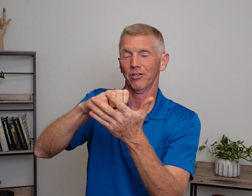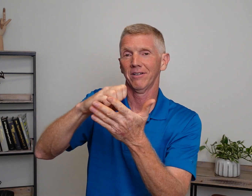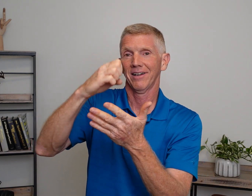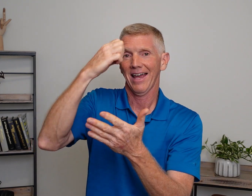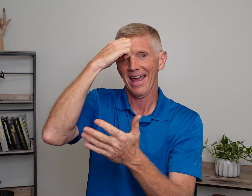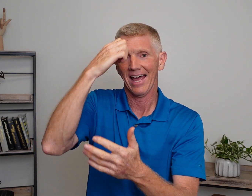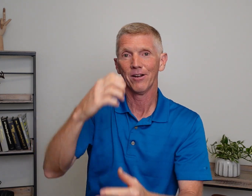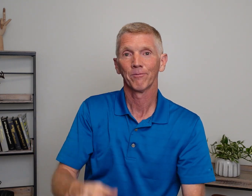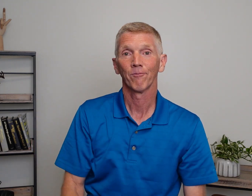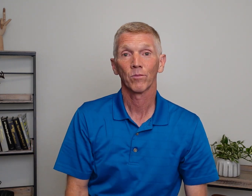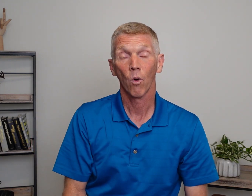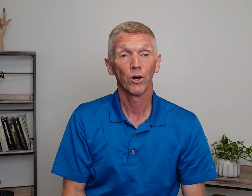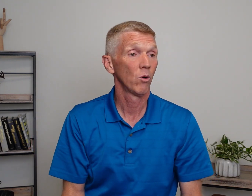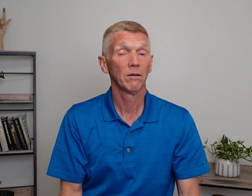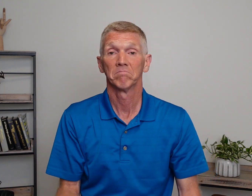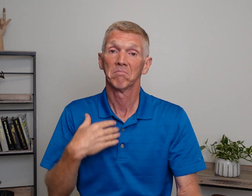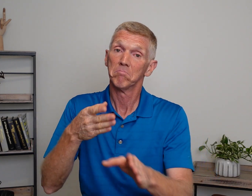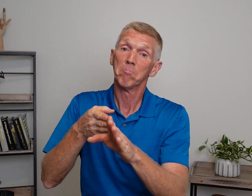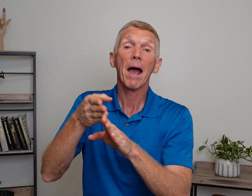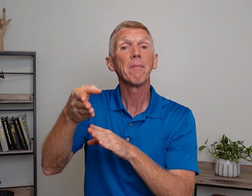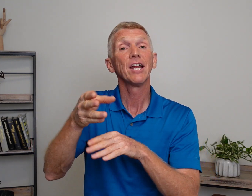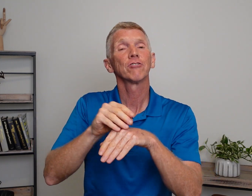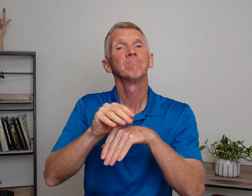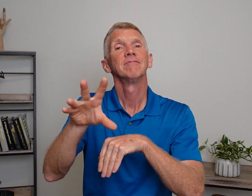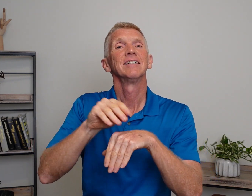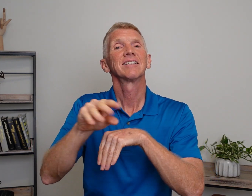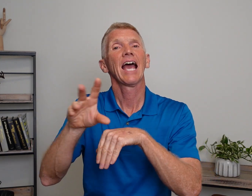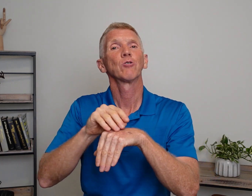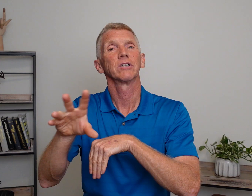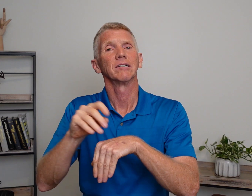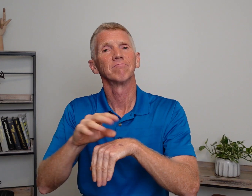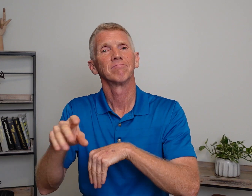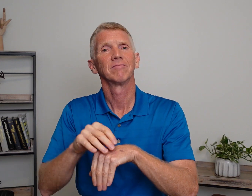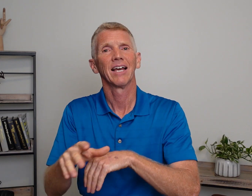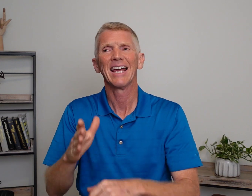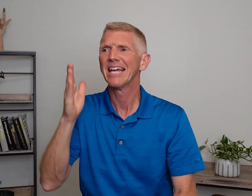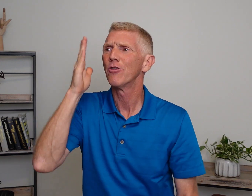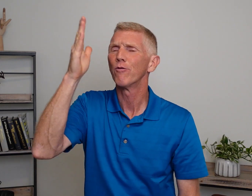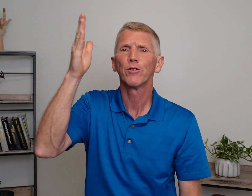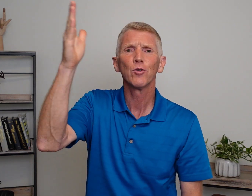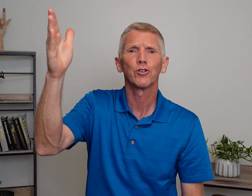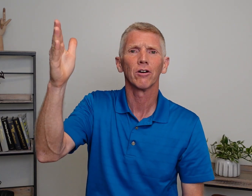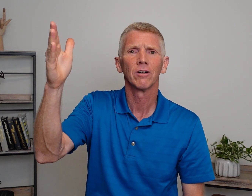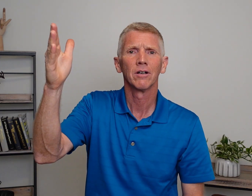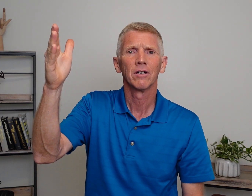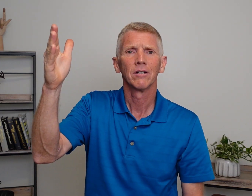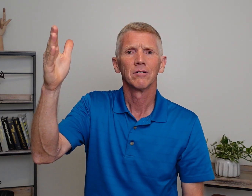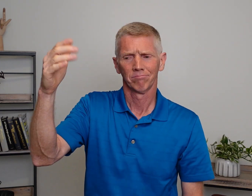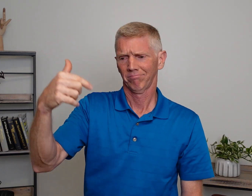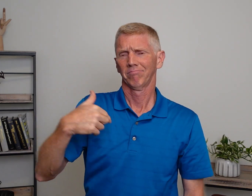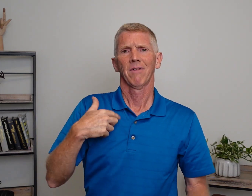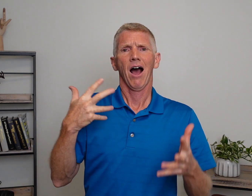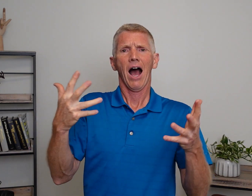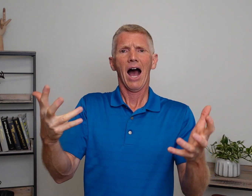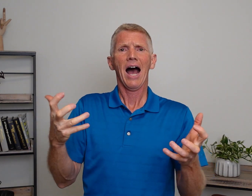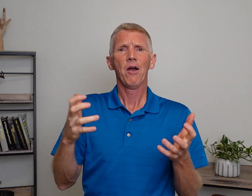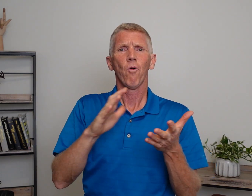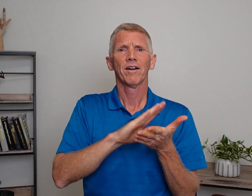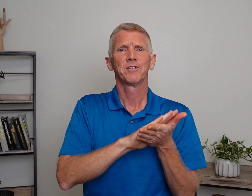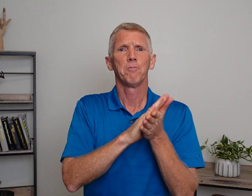ed. Or you know what? My major is counseling. Okay? In the future, I want to